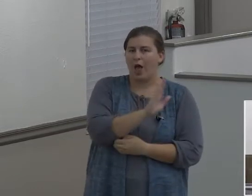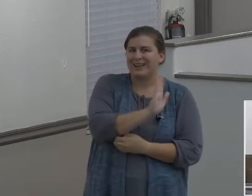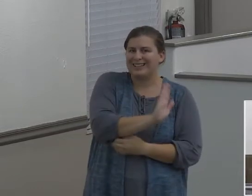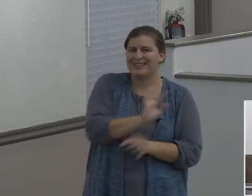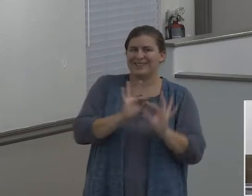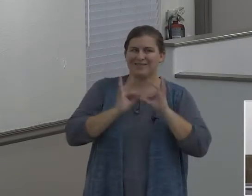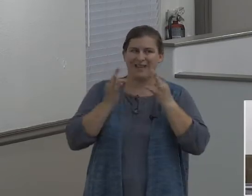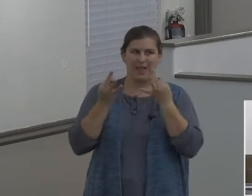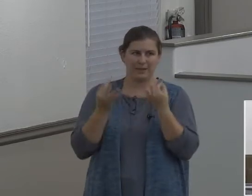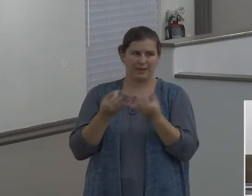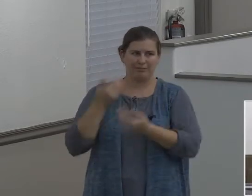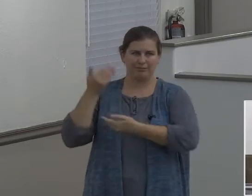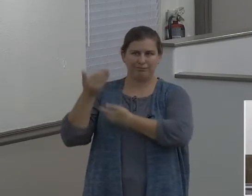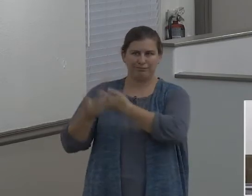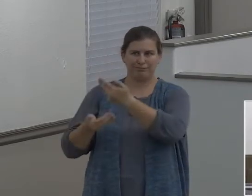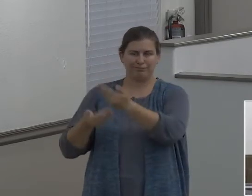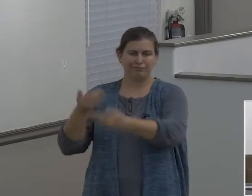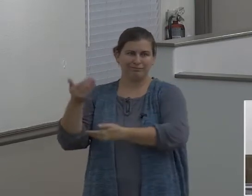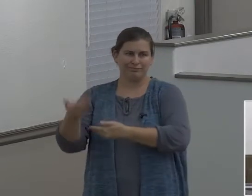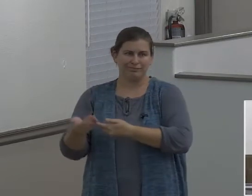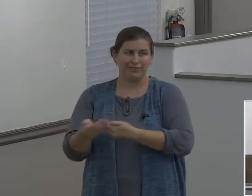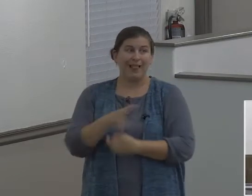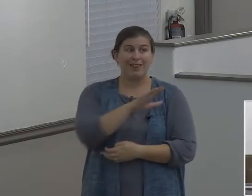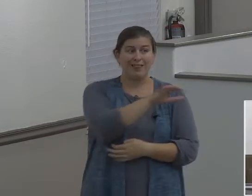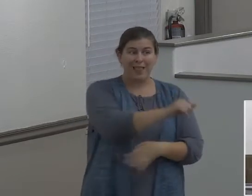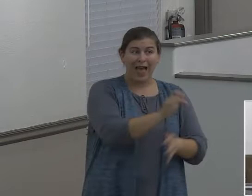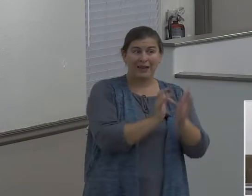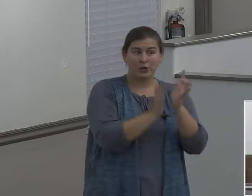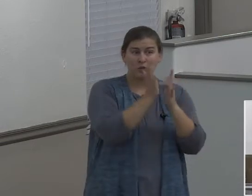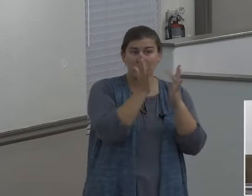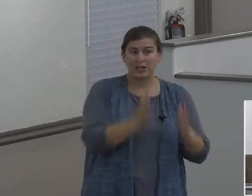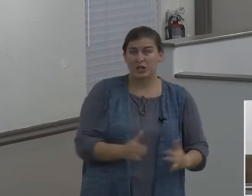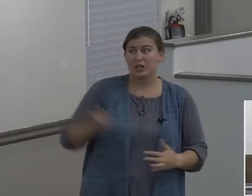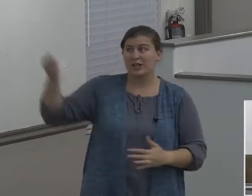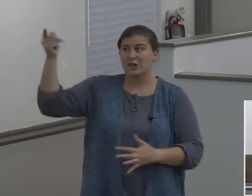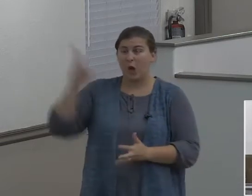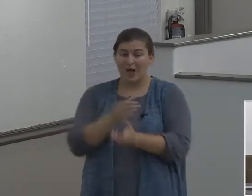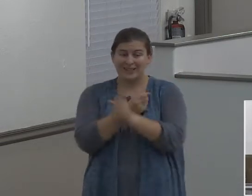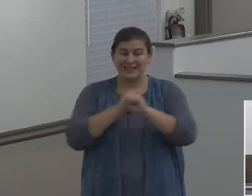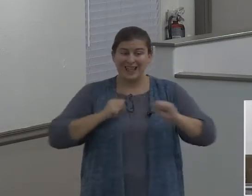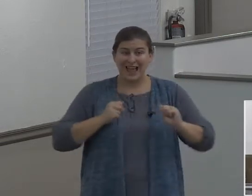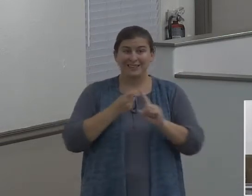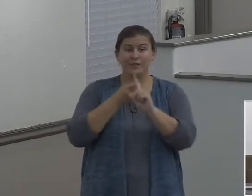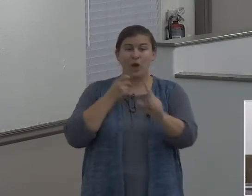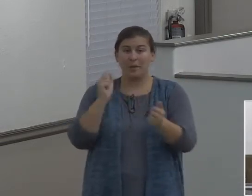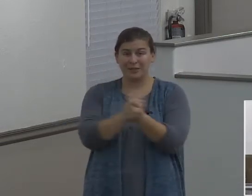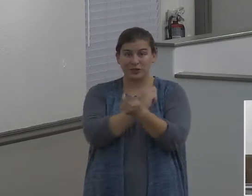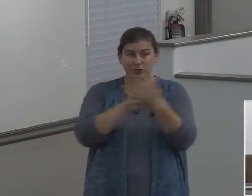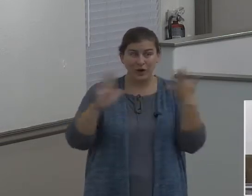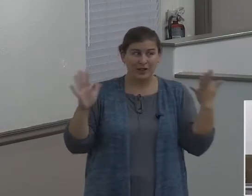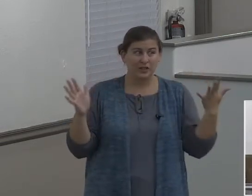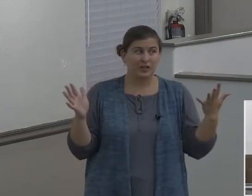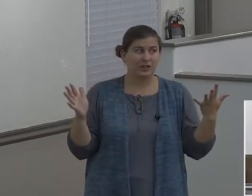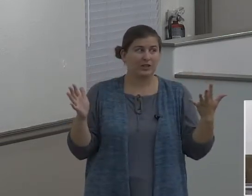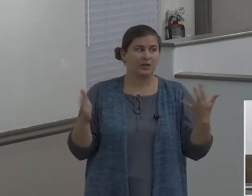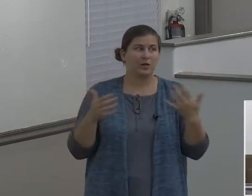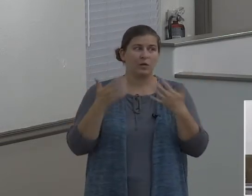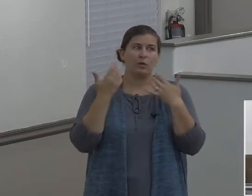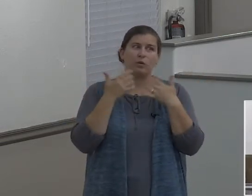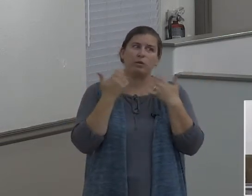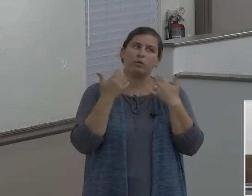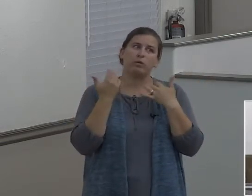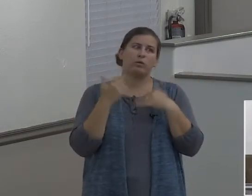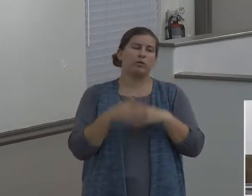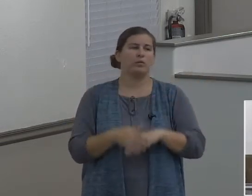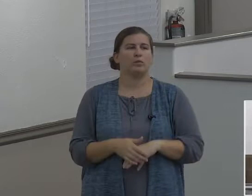the Christian that God rescued out of Sodom and Gomorrah. Wow, that's just, and so